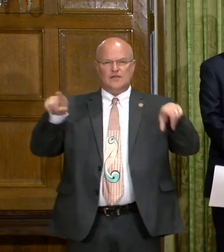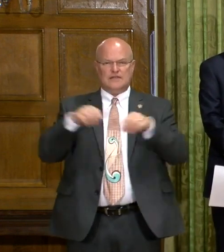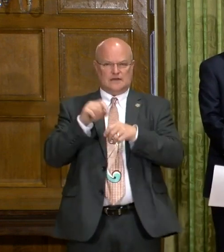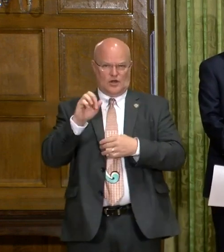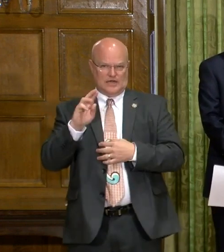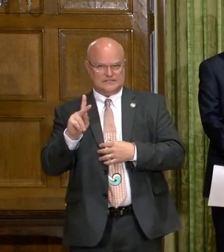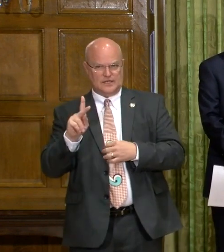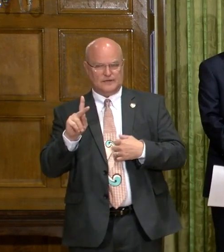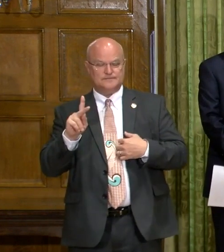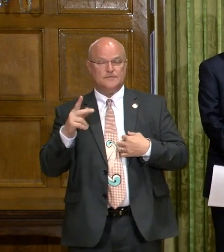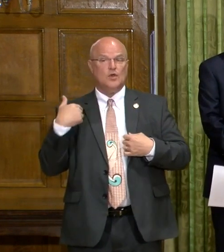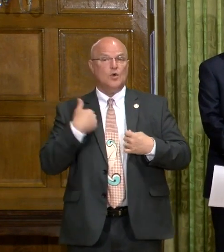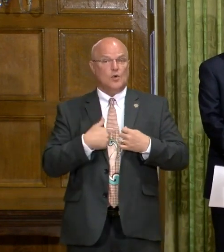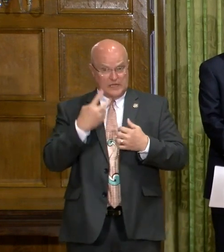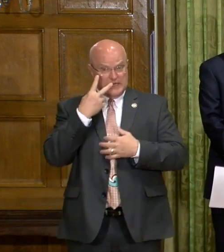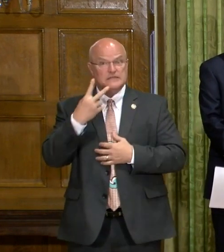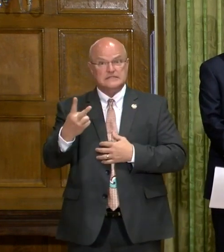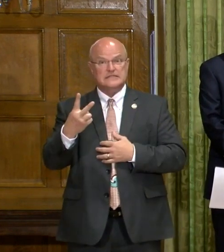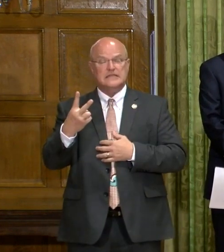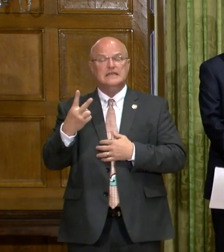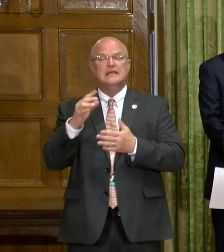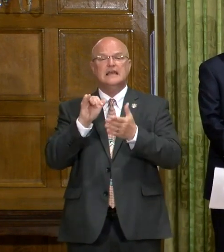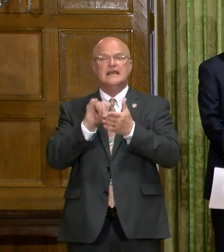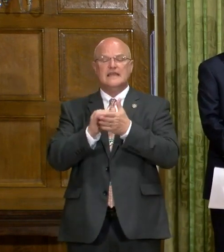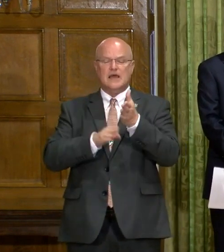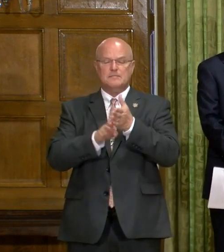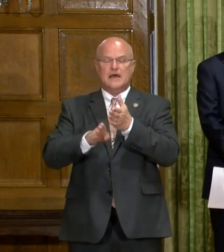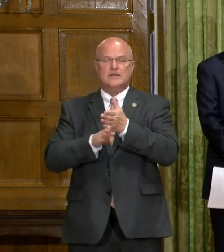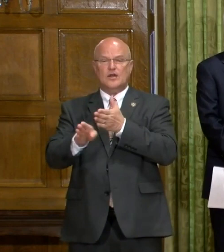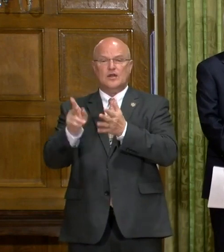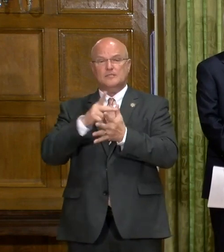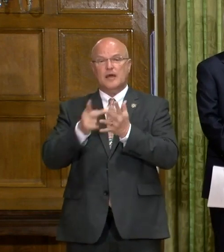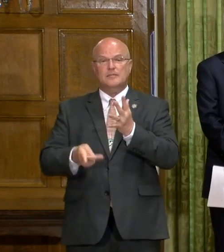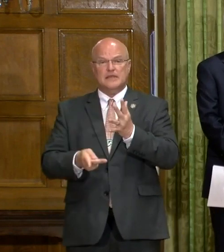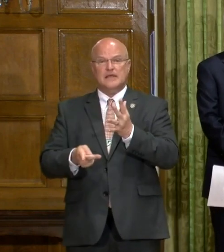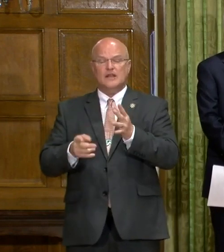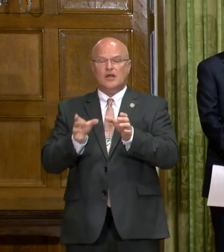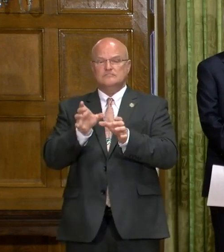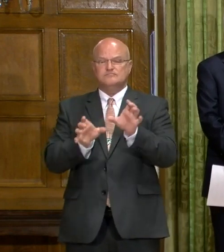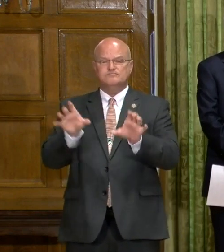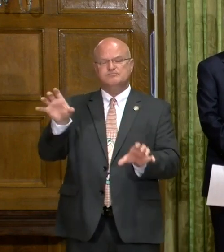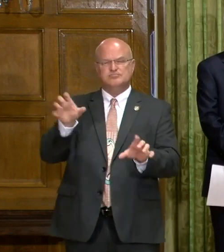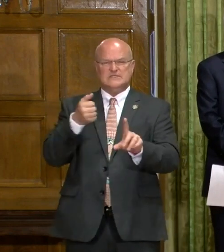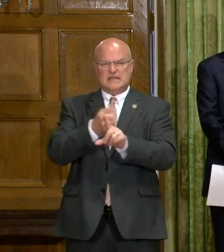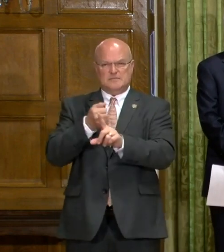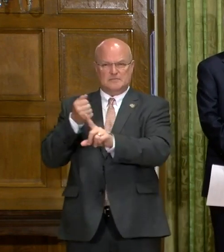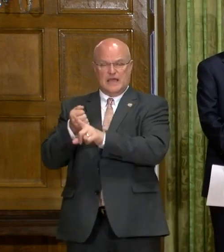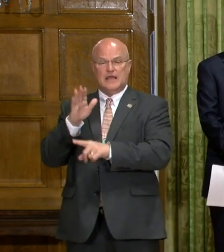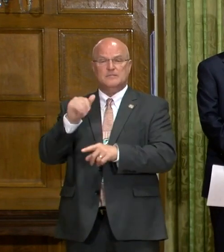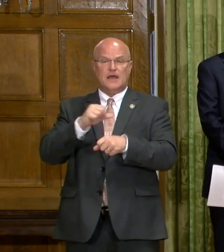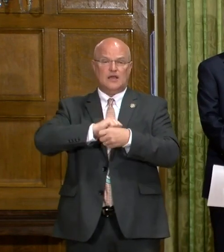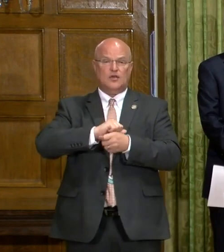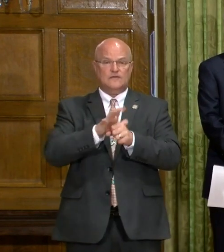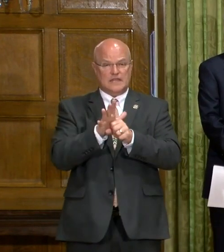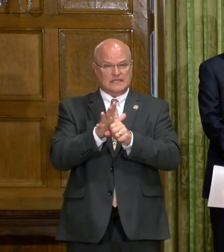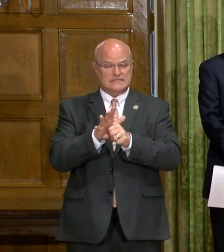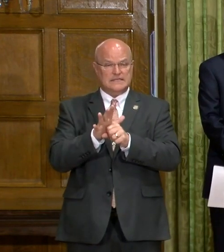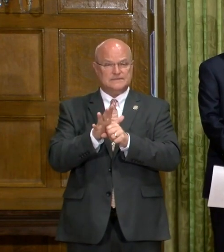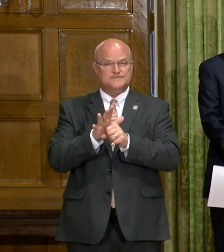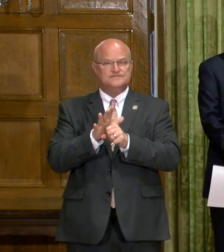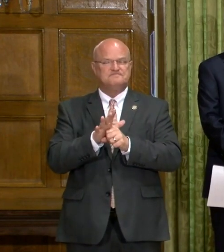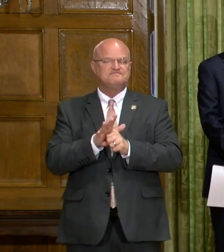While we are seeing that the minority population are disproportionately impacted by COVID-19,